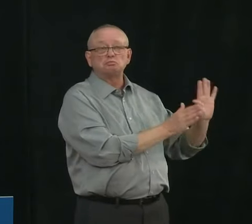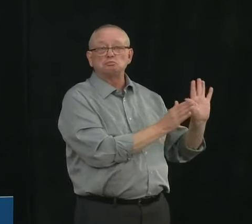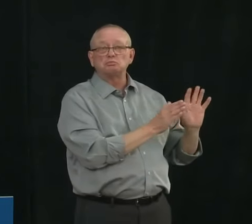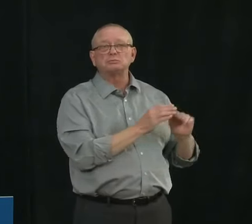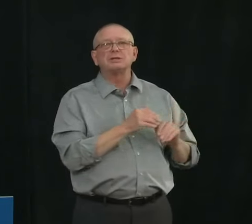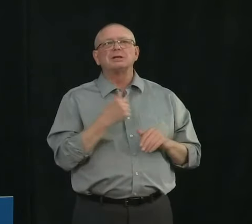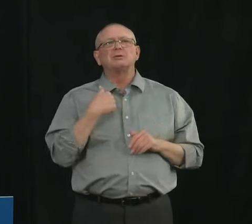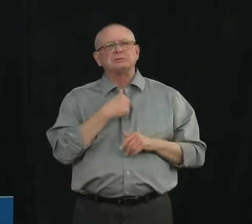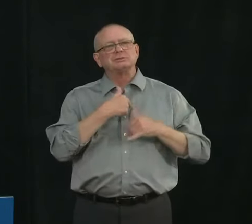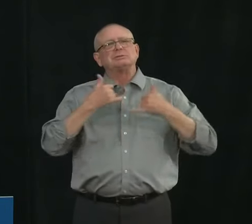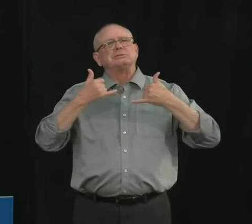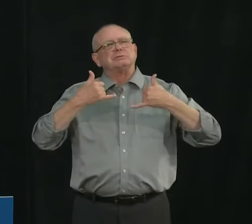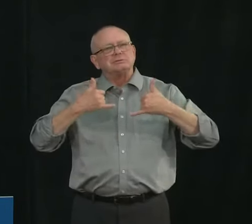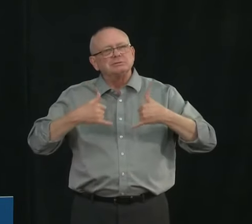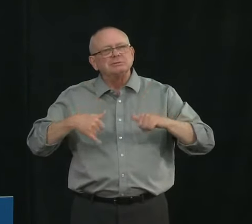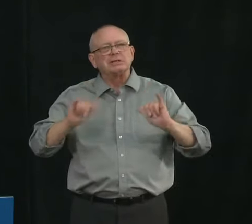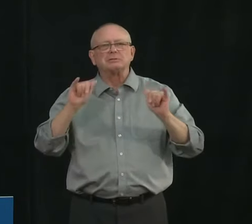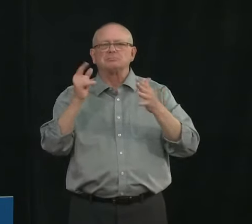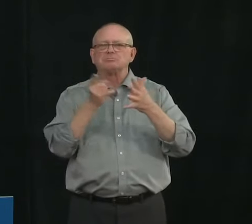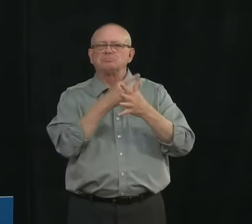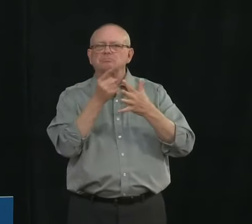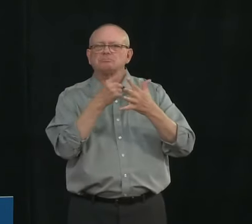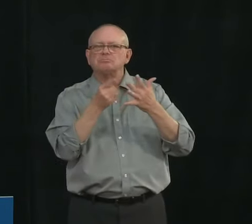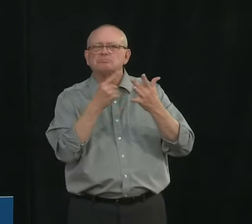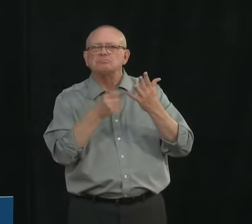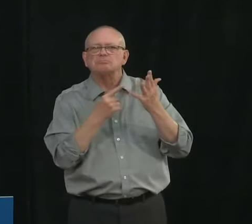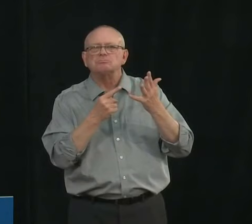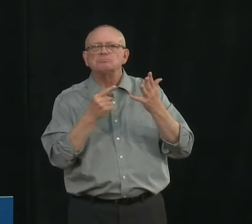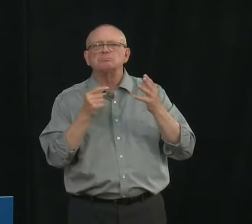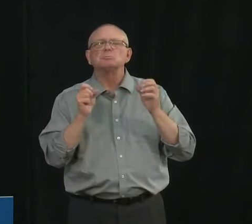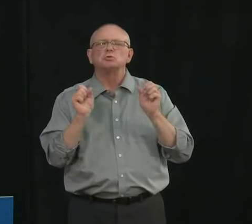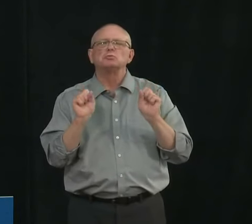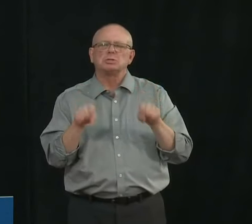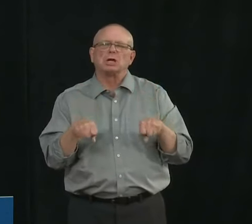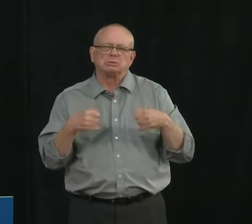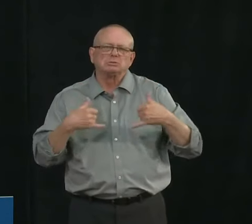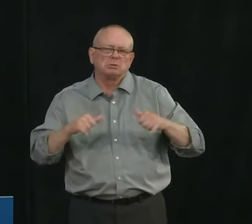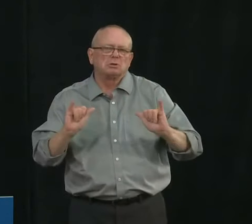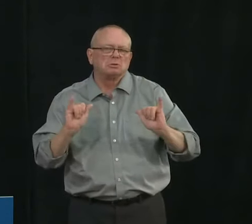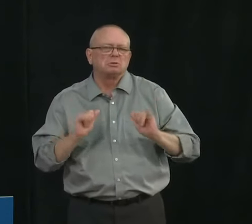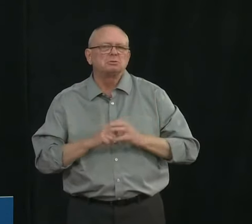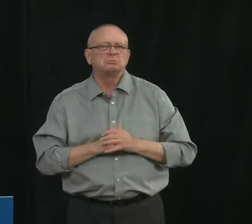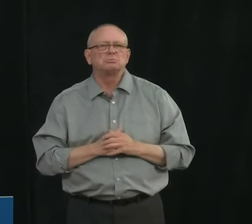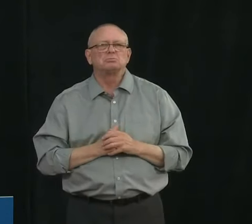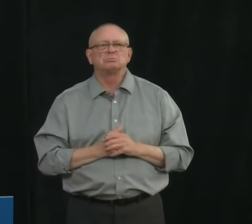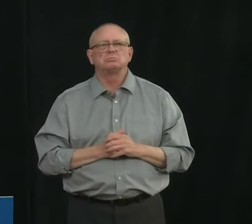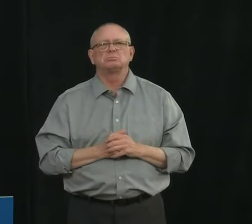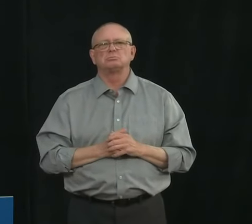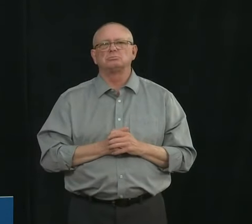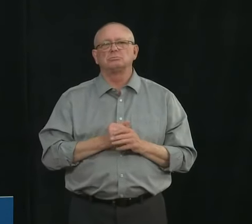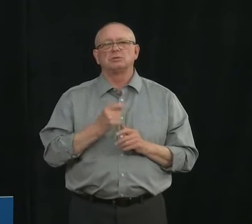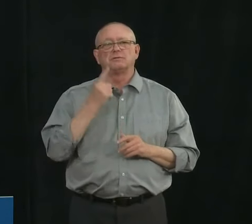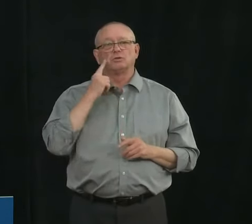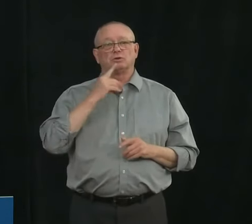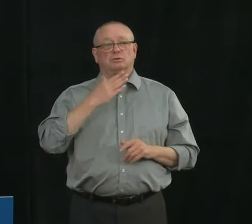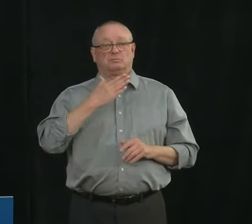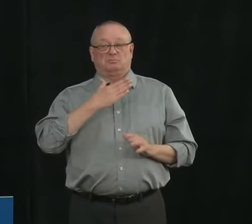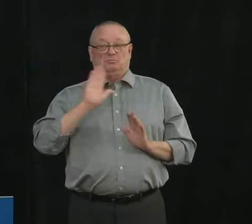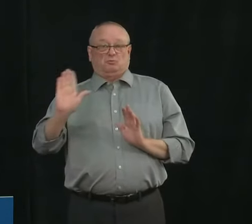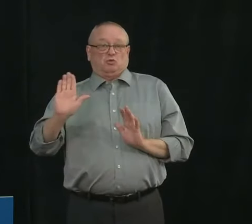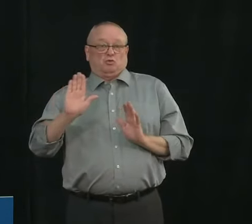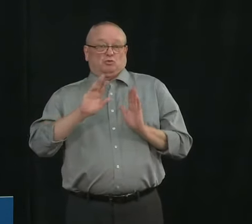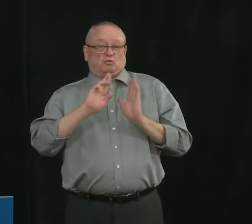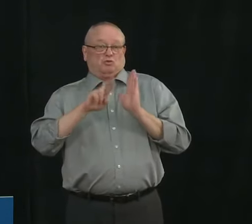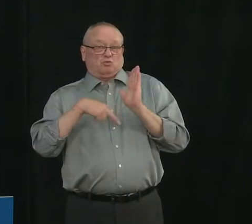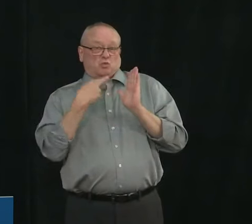use to do that. So with respect to the tools as a chief medical officer of health for the